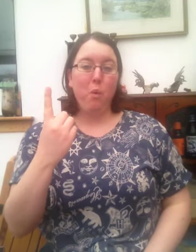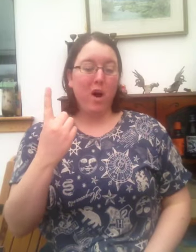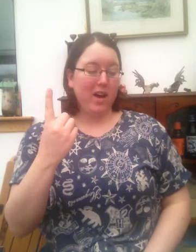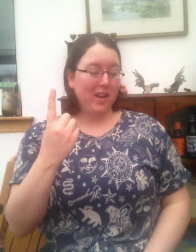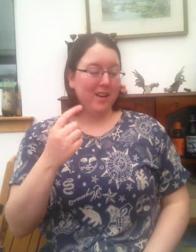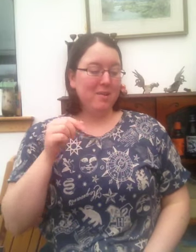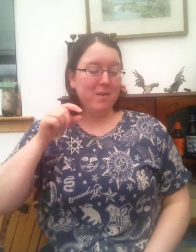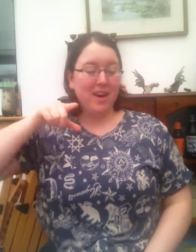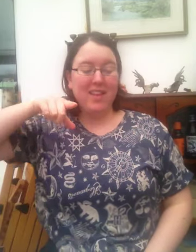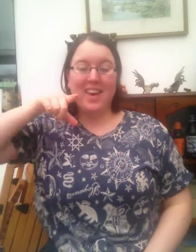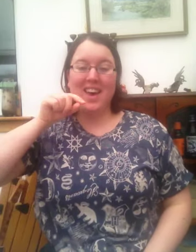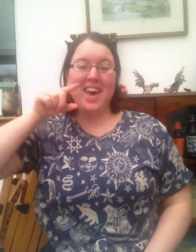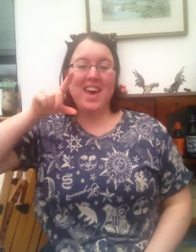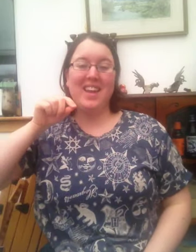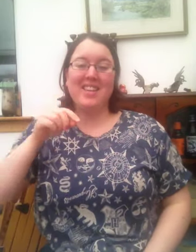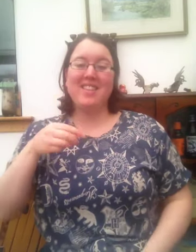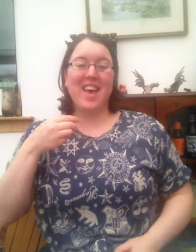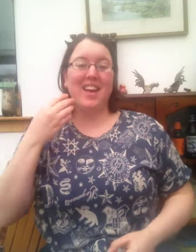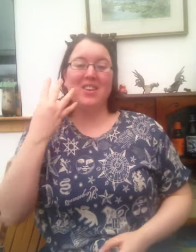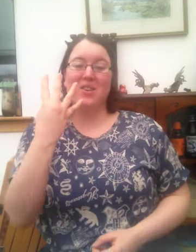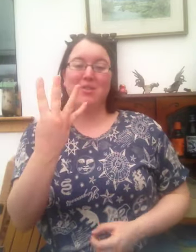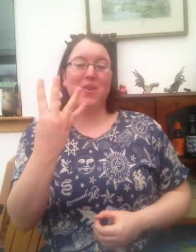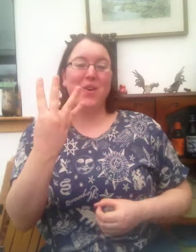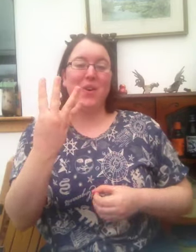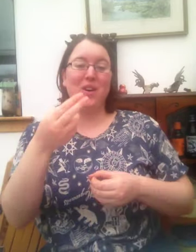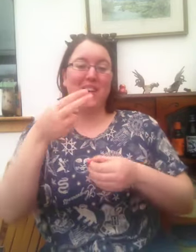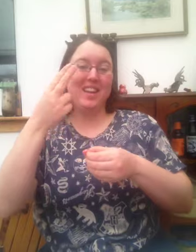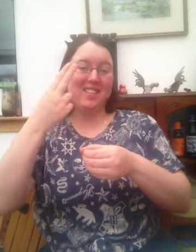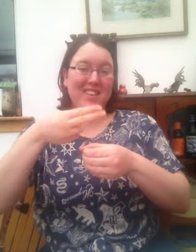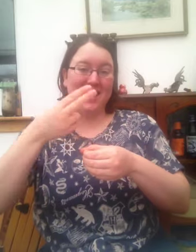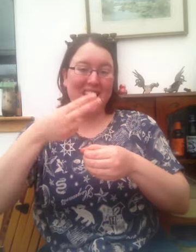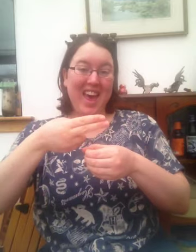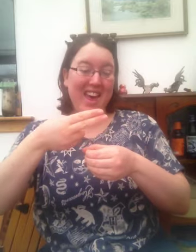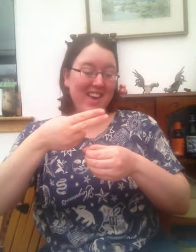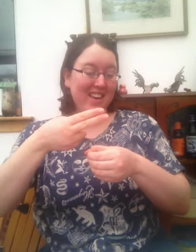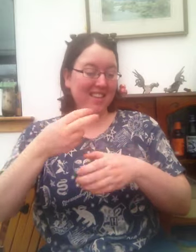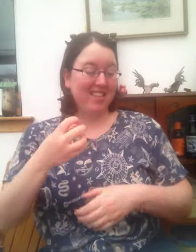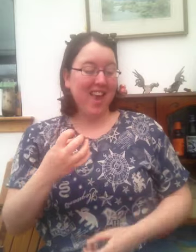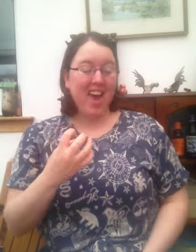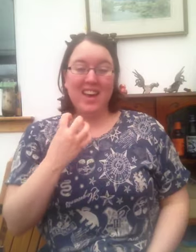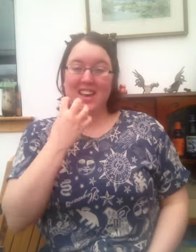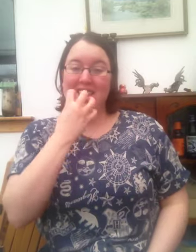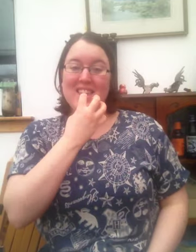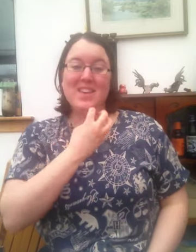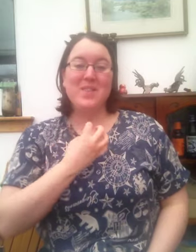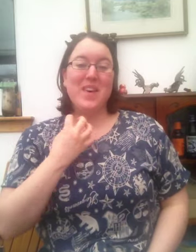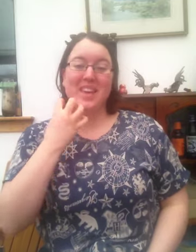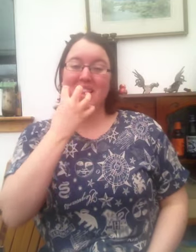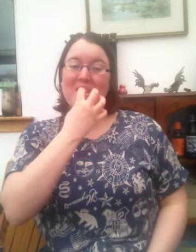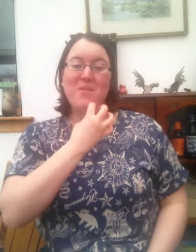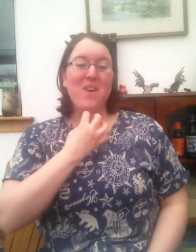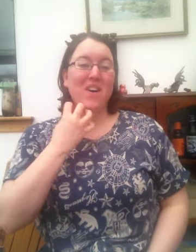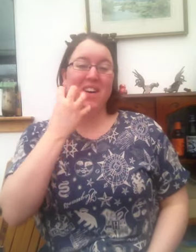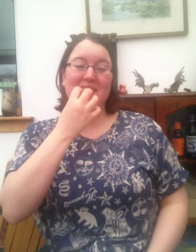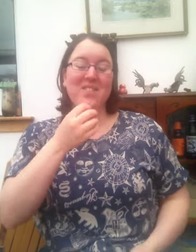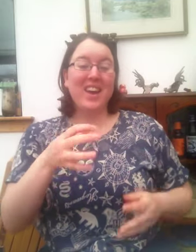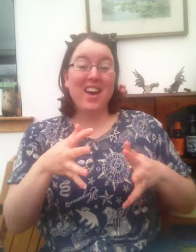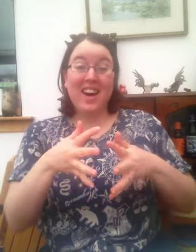One mother hen sat on four little eggs keeping them warm in her